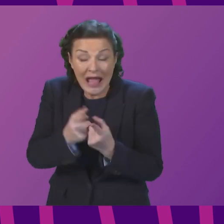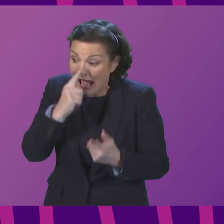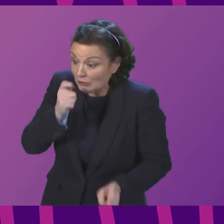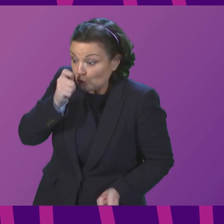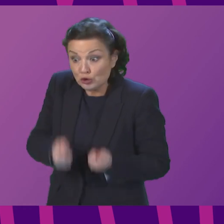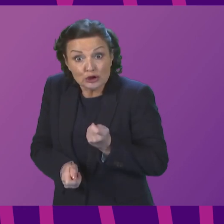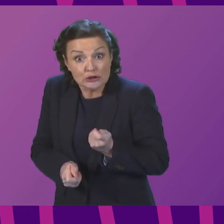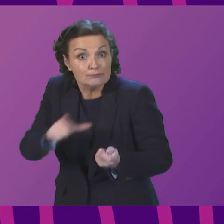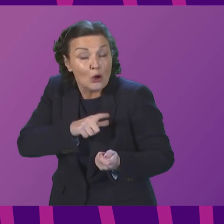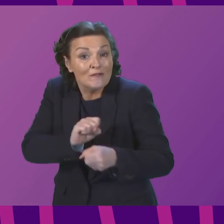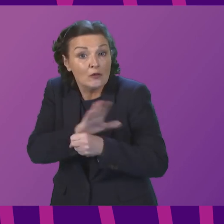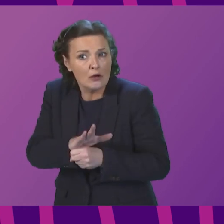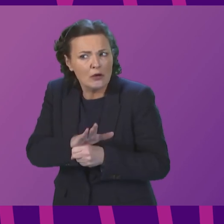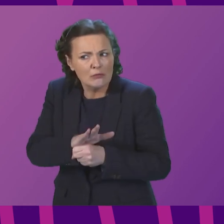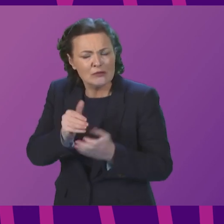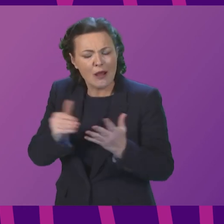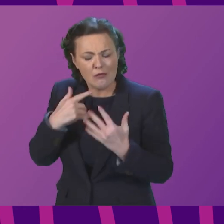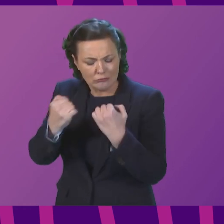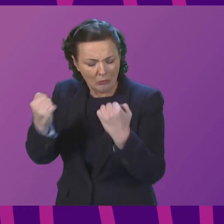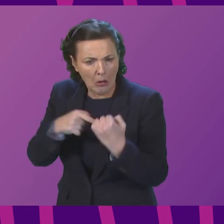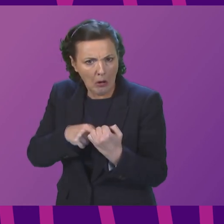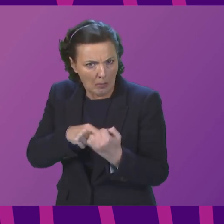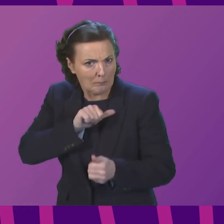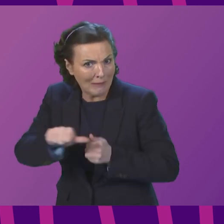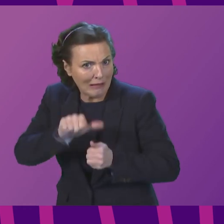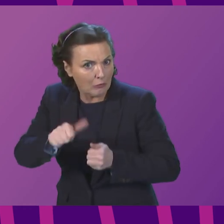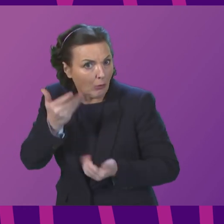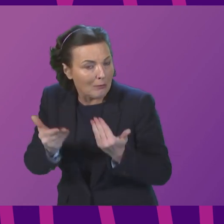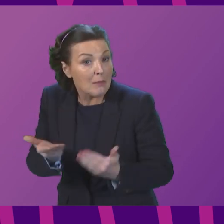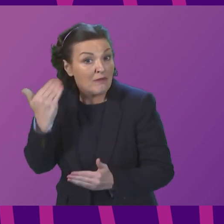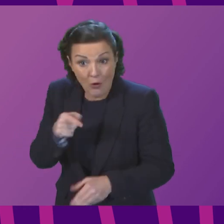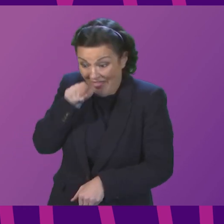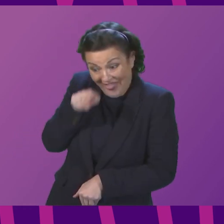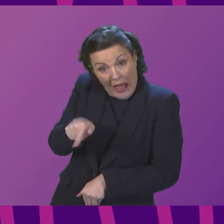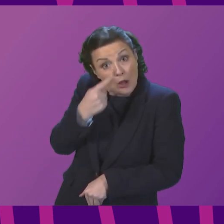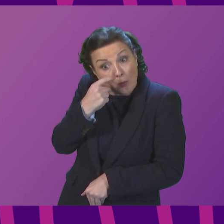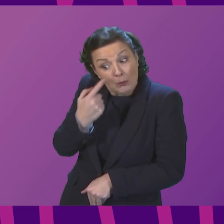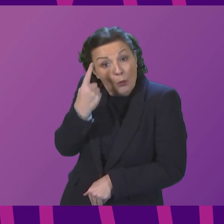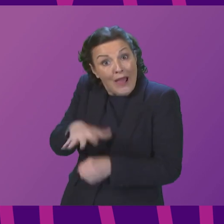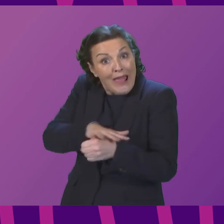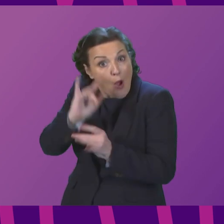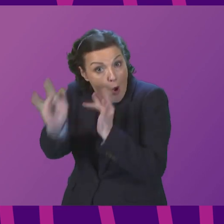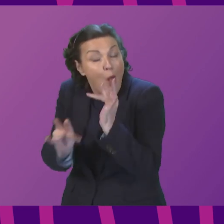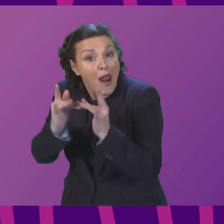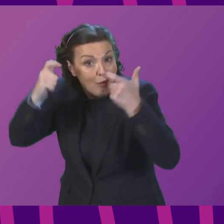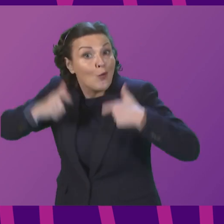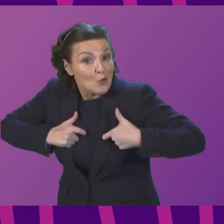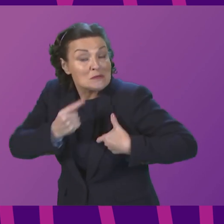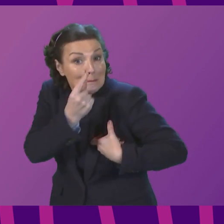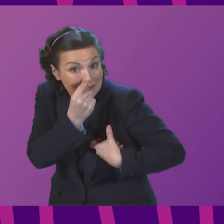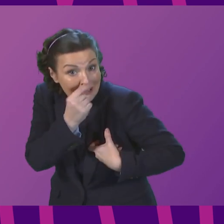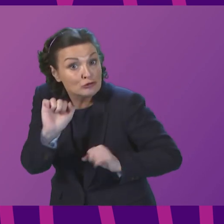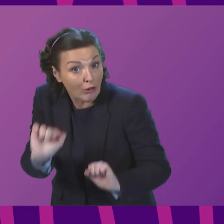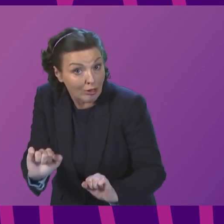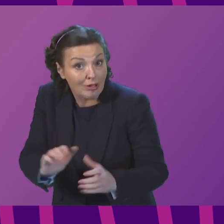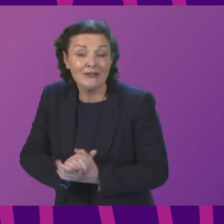I think we would all reflect perhaps our better ways of doing things, and this is one area where that may absolutely be the case. Question number